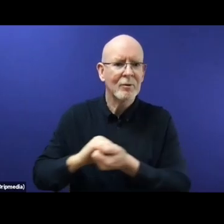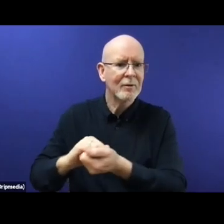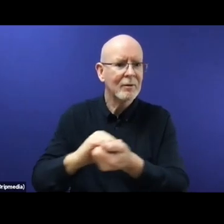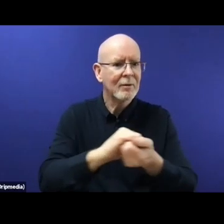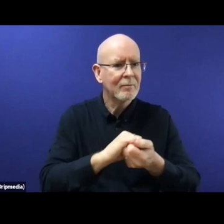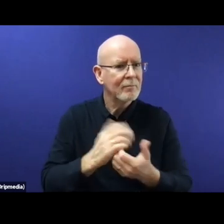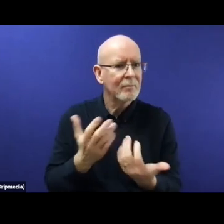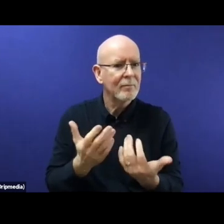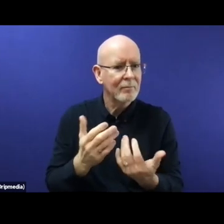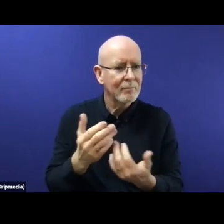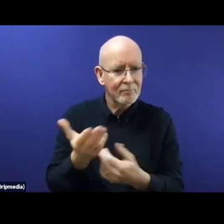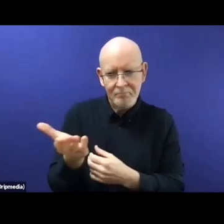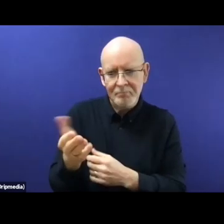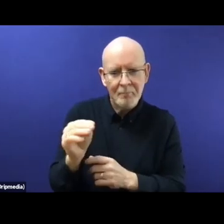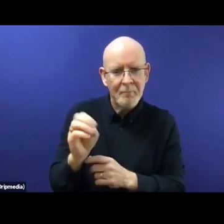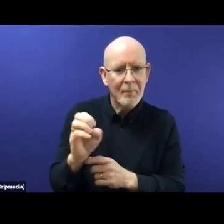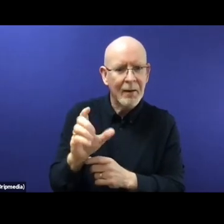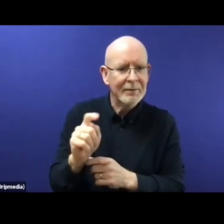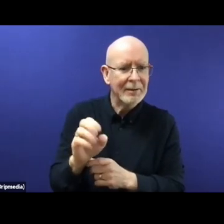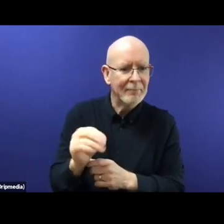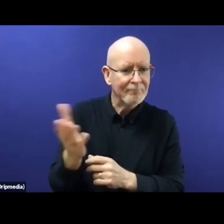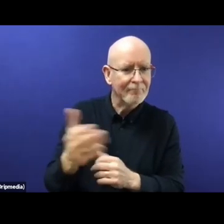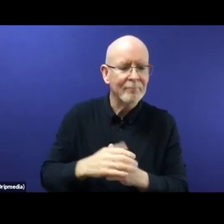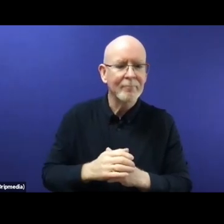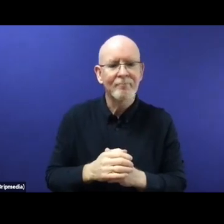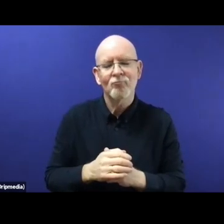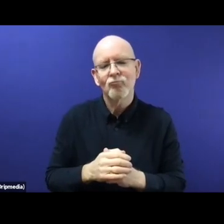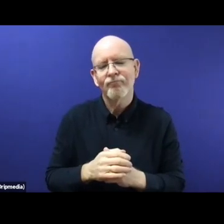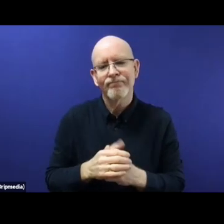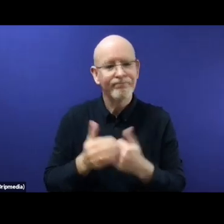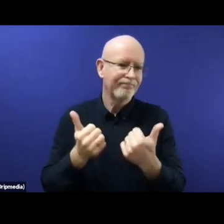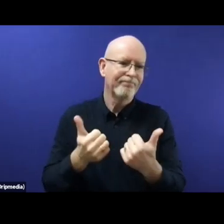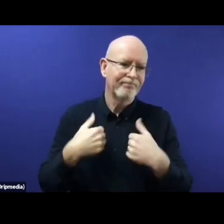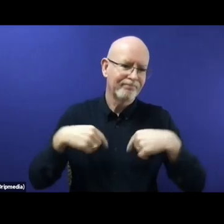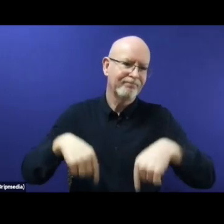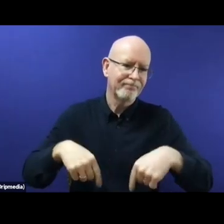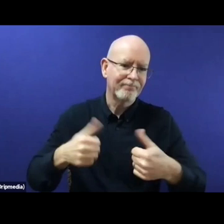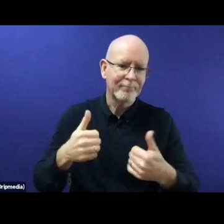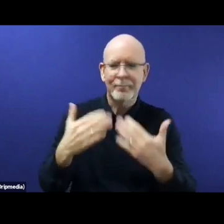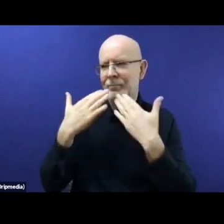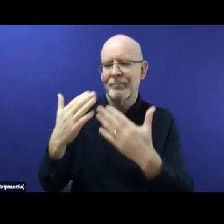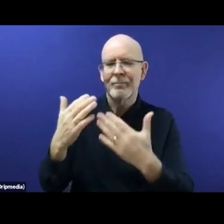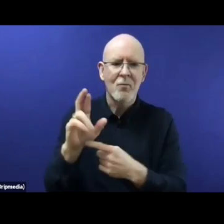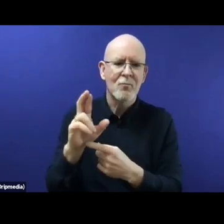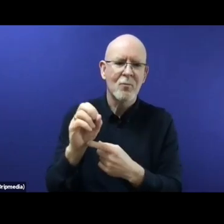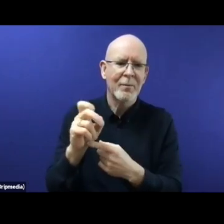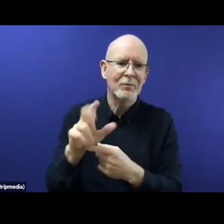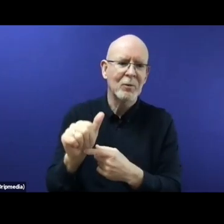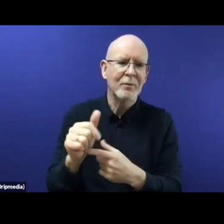act as a discussant in this really nice panel with such esteemed colleagues. Now, let us start with the Global